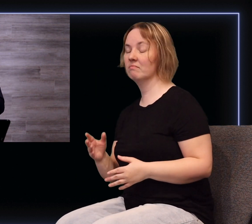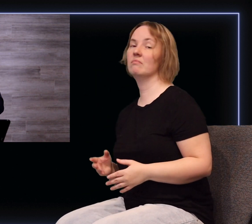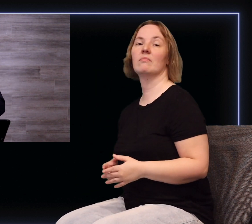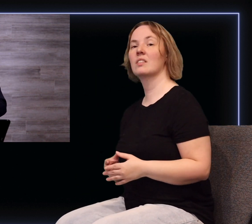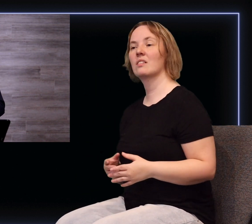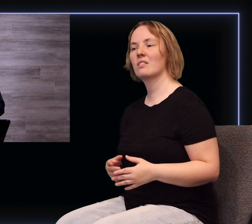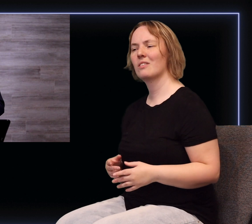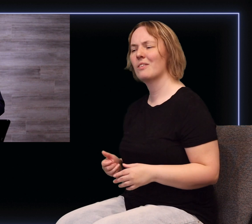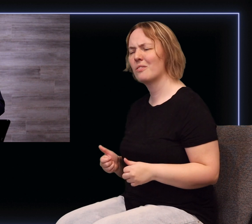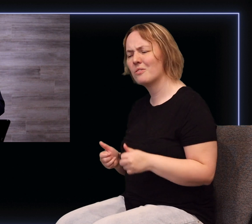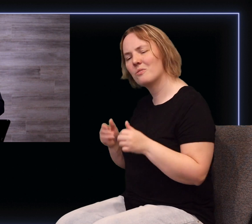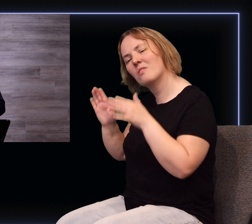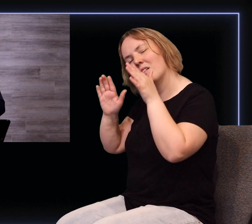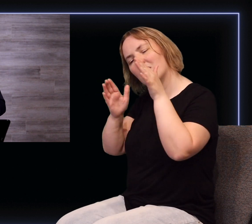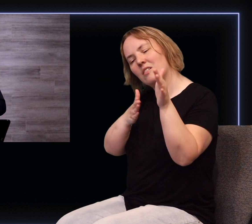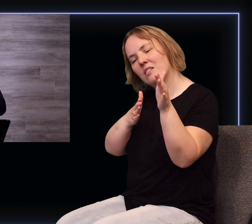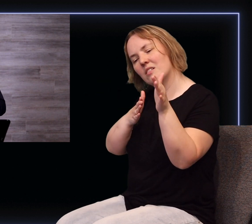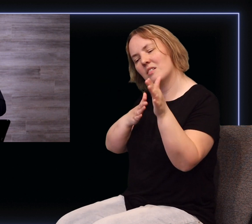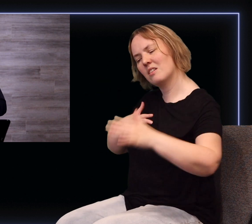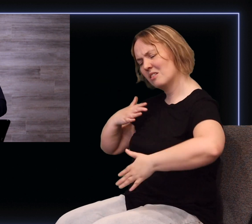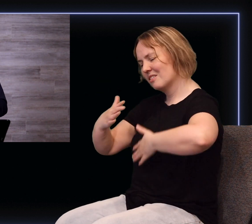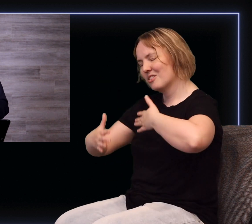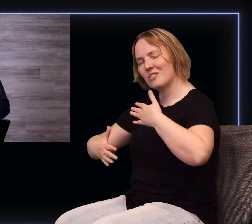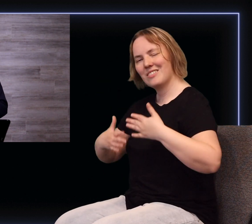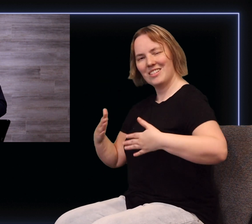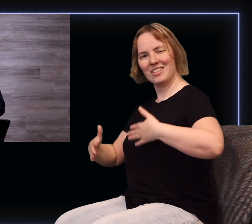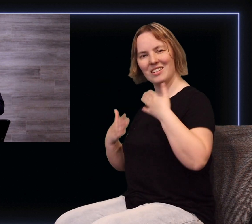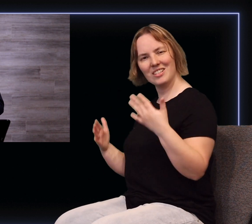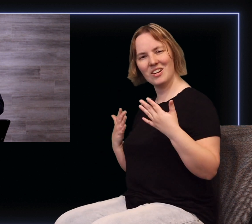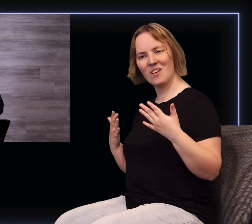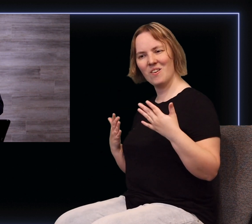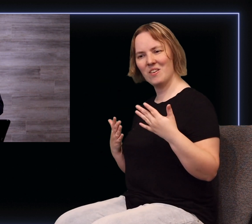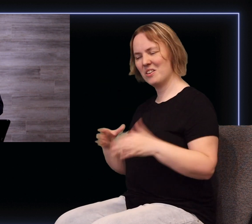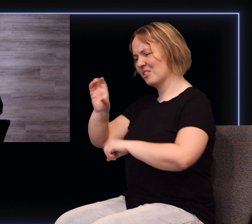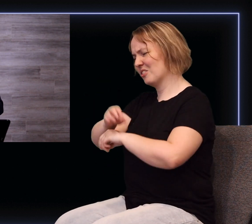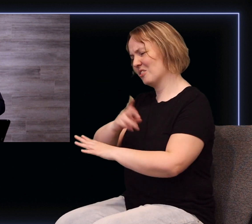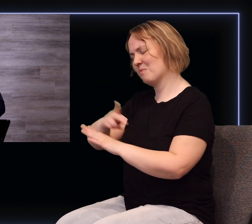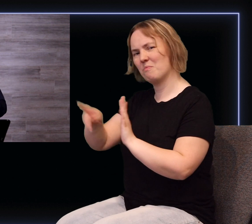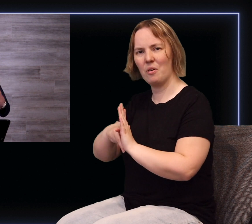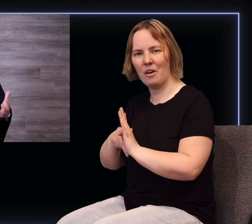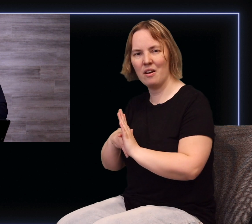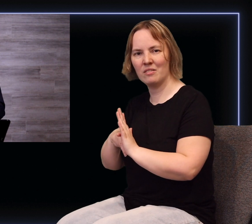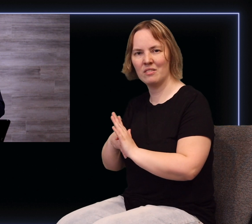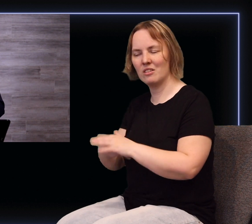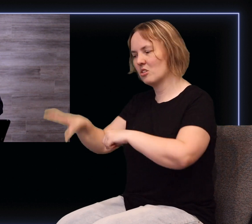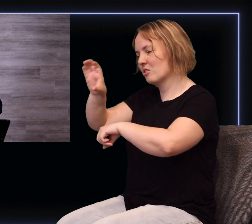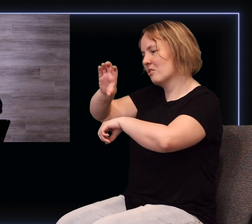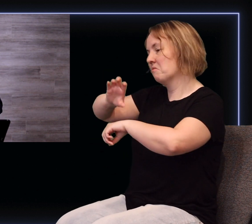show. They're attracted to church programs. they're attracted to church packaging. They're